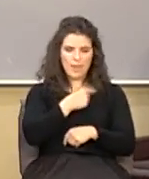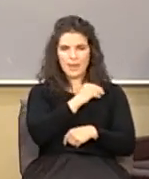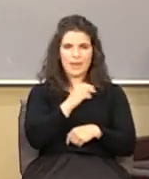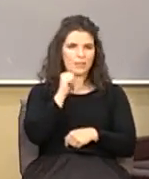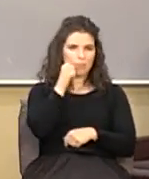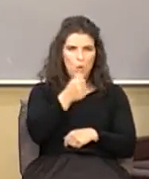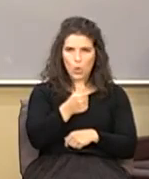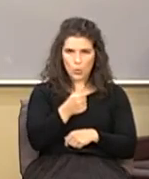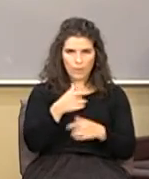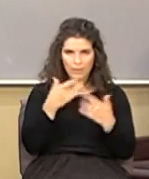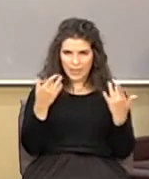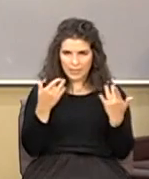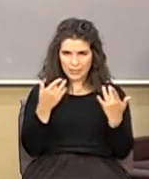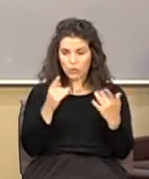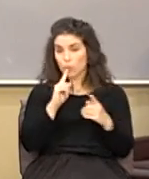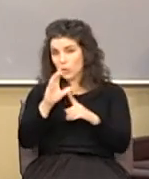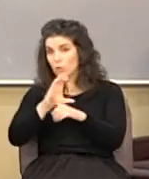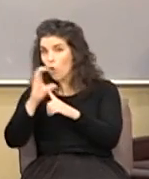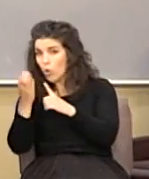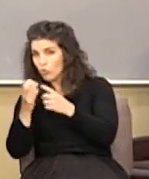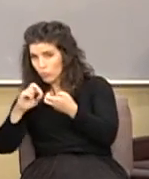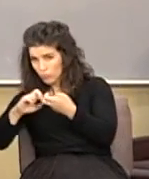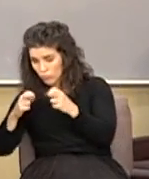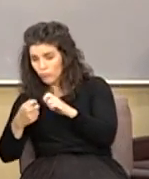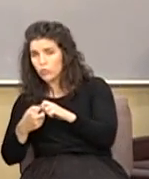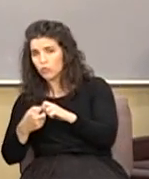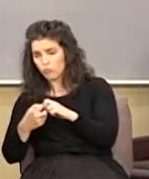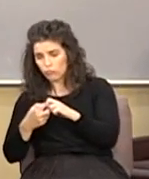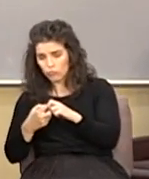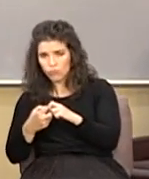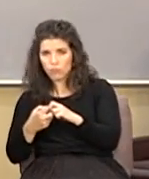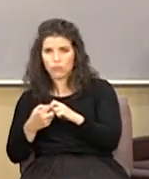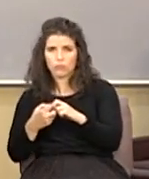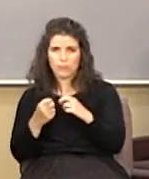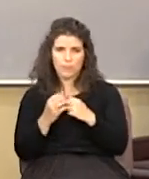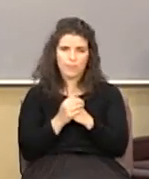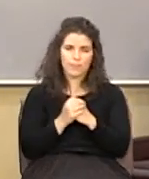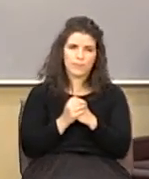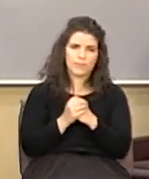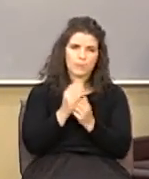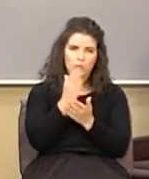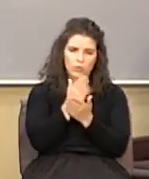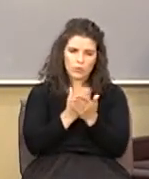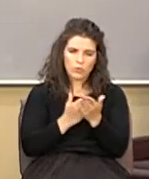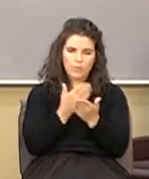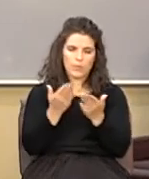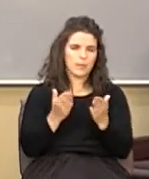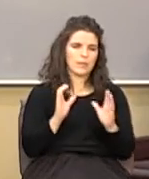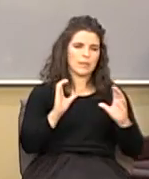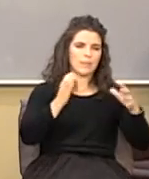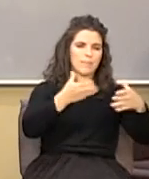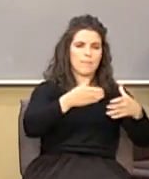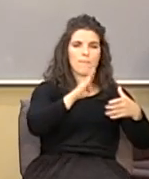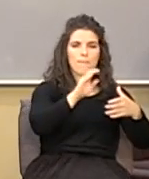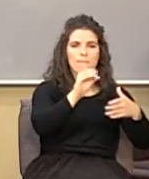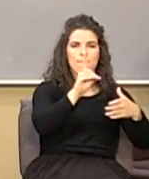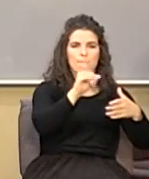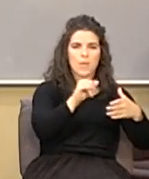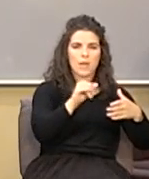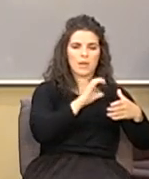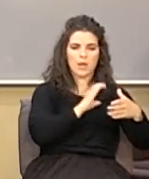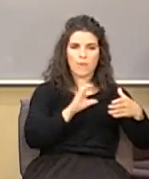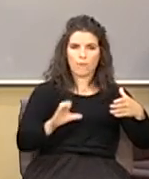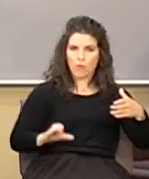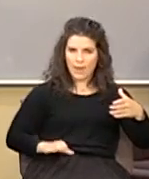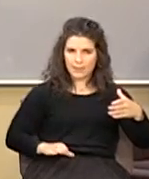tomorrow. They're cultural kind of issues. And there's some things that the body of Christ is facing